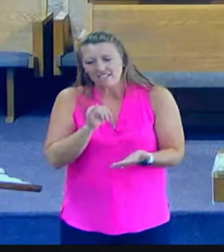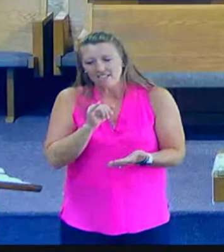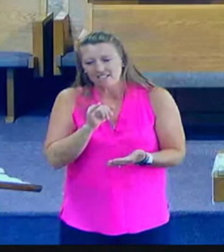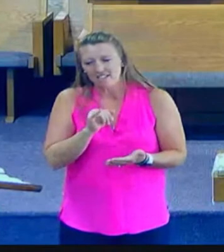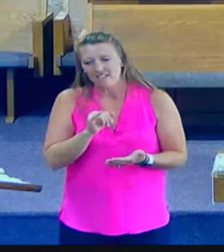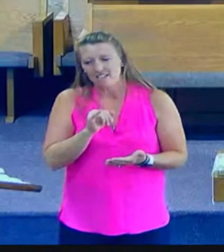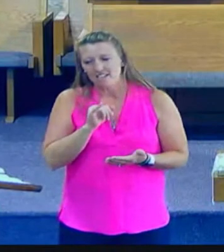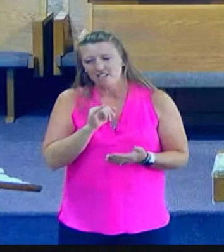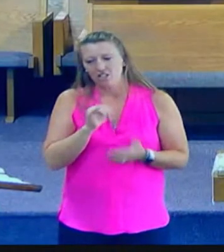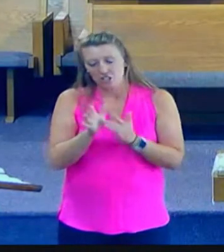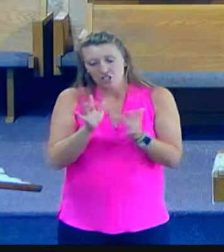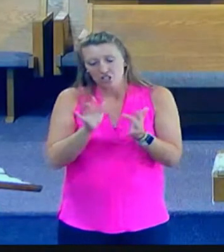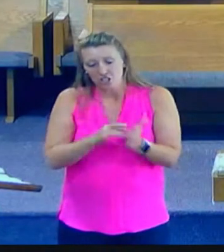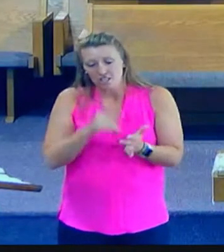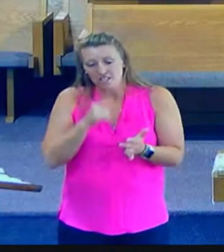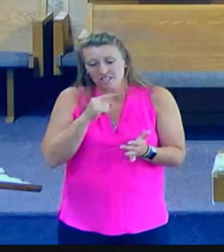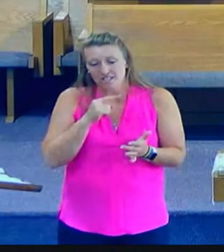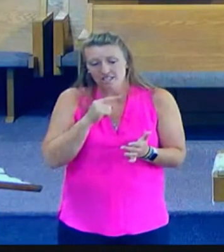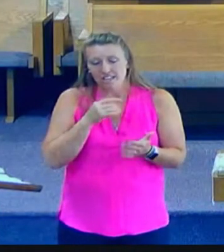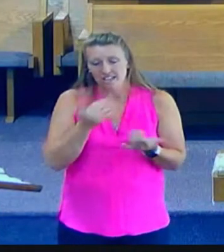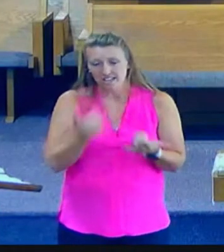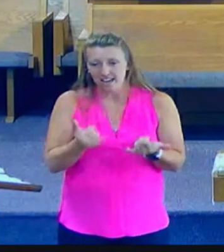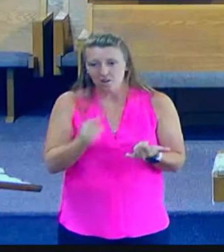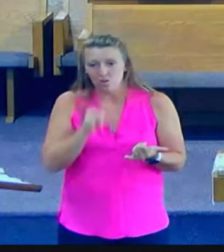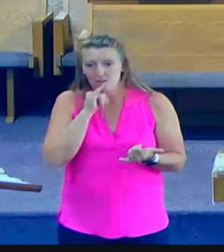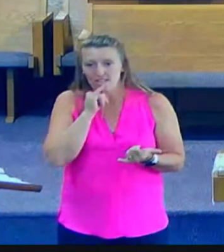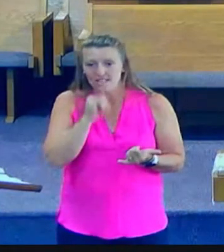to be the good Samaritan.